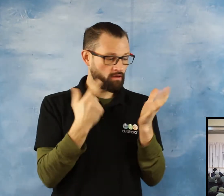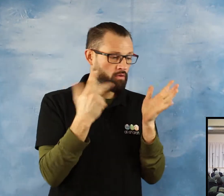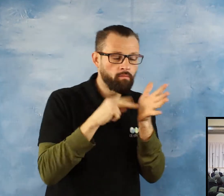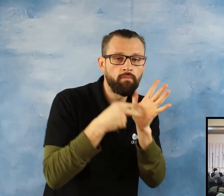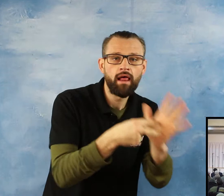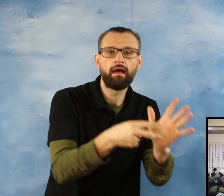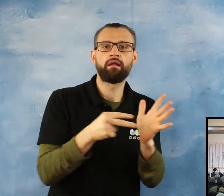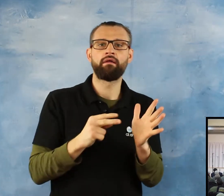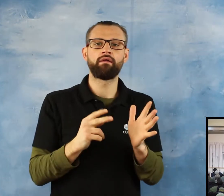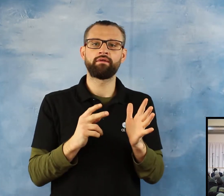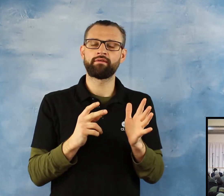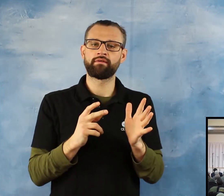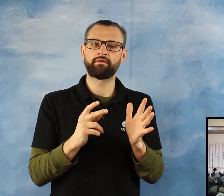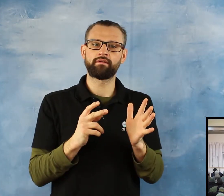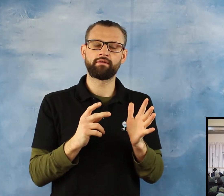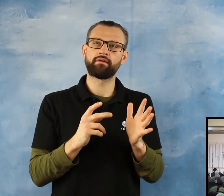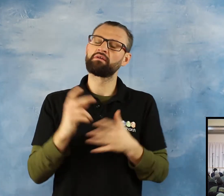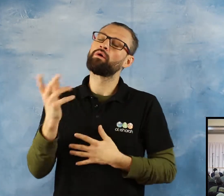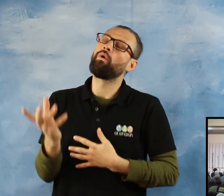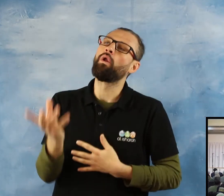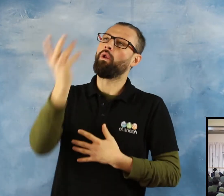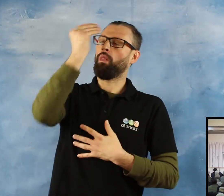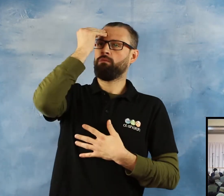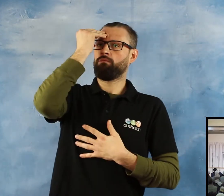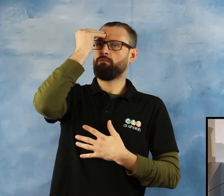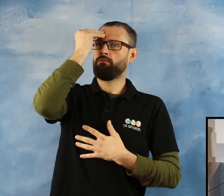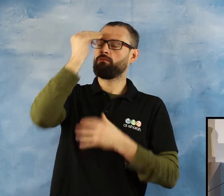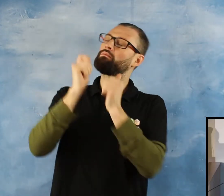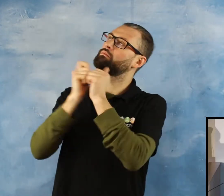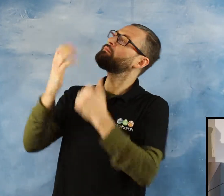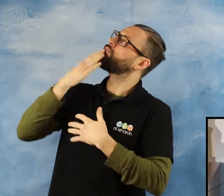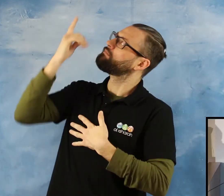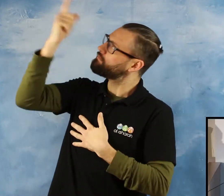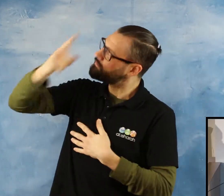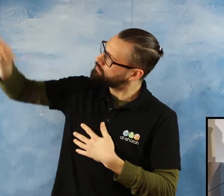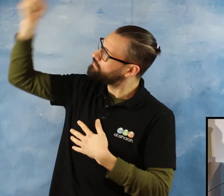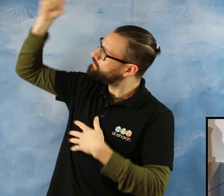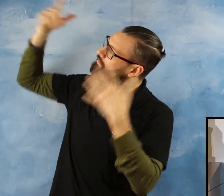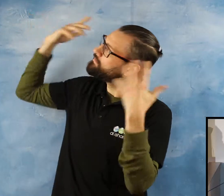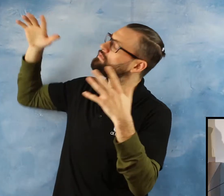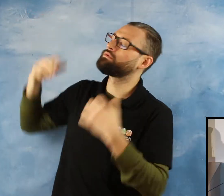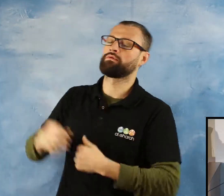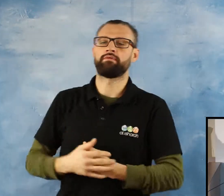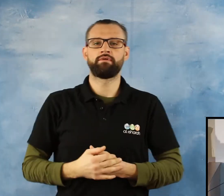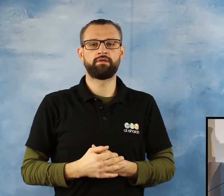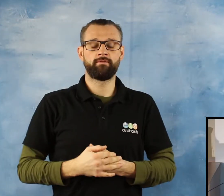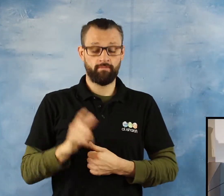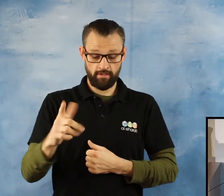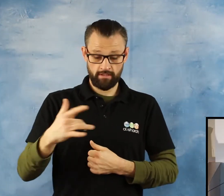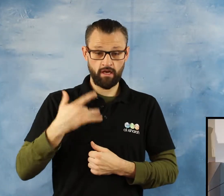To take lesson and to be grateful to Allah subhanahu wa ta'ala. Once this life is coming to end, all opportunity is gone.